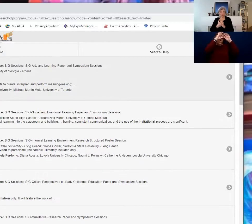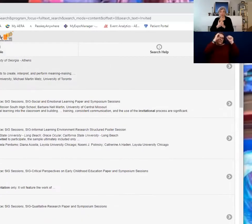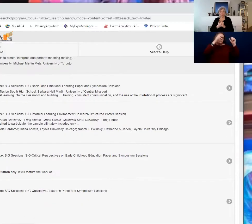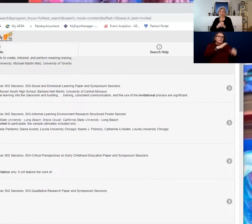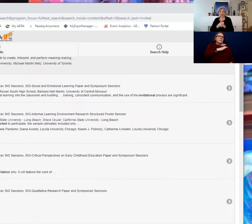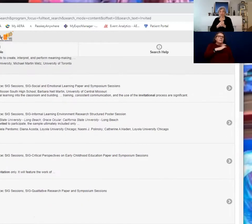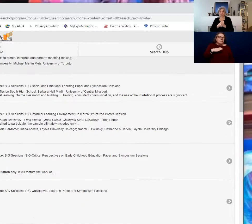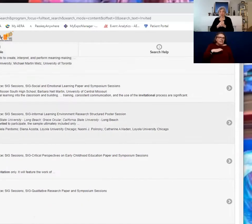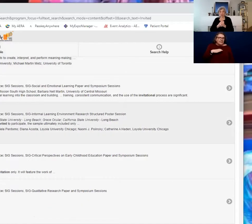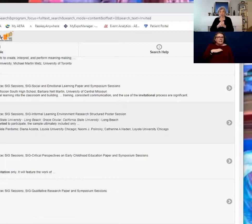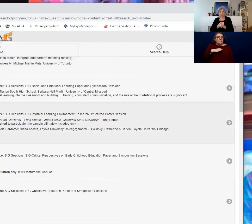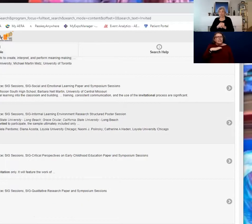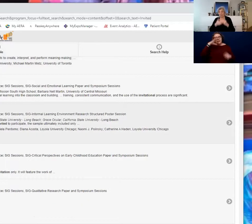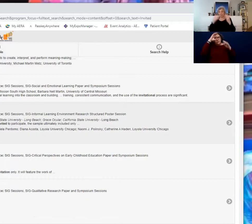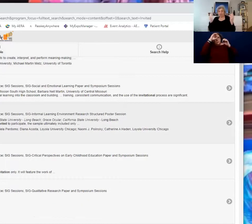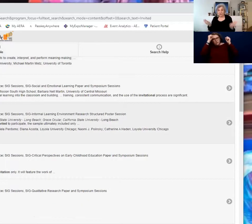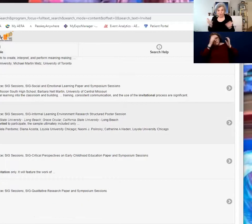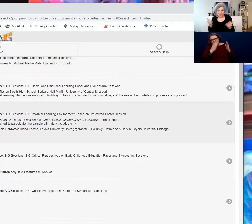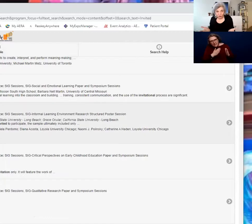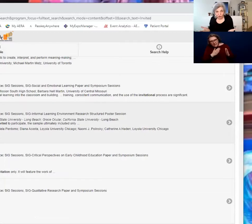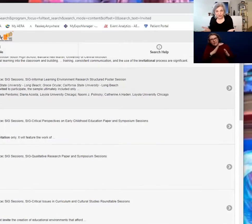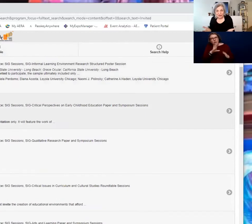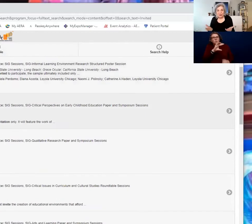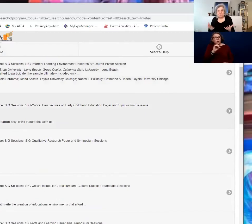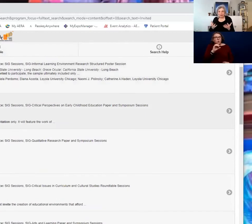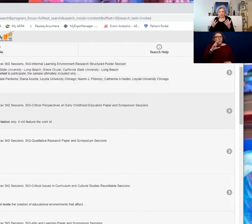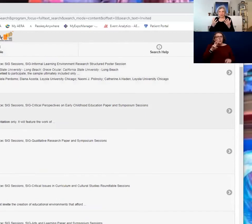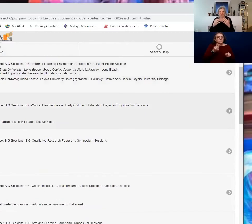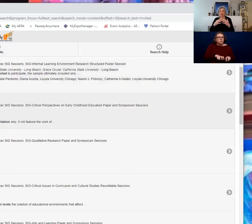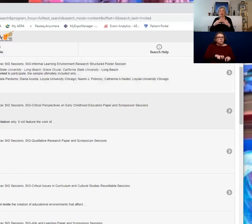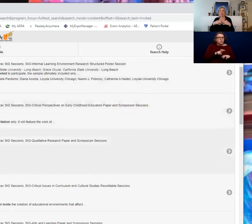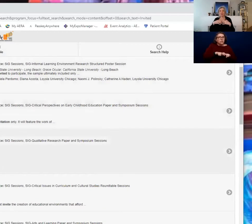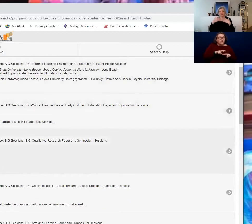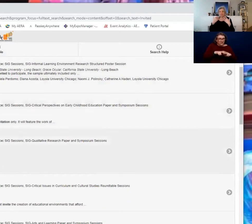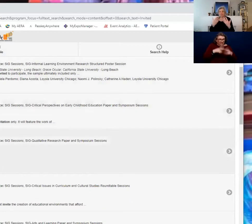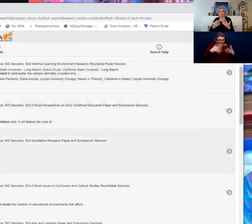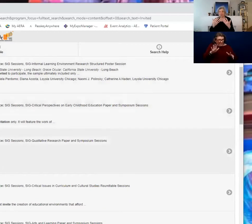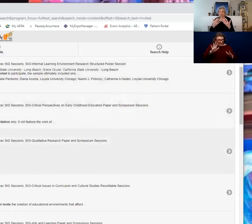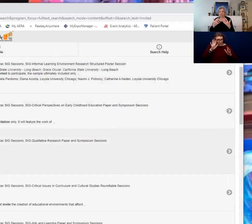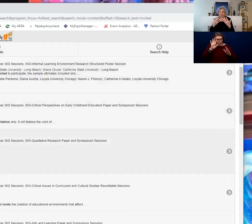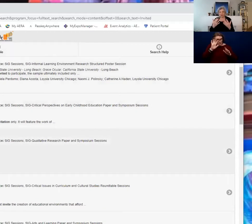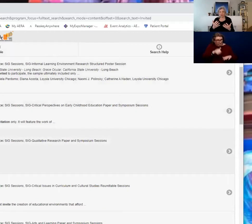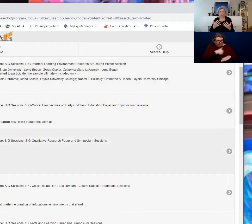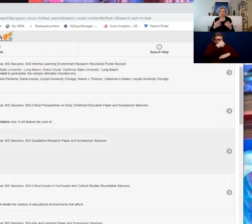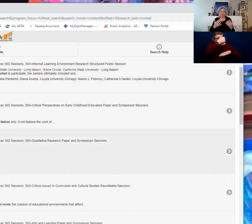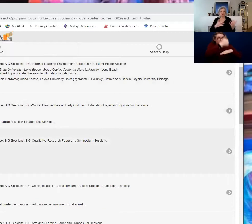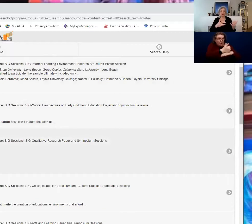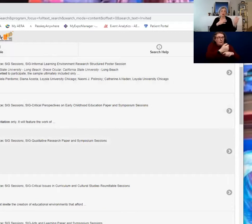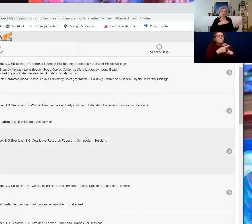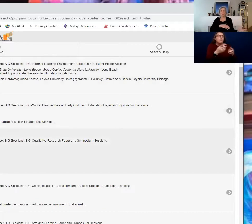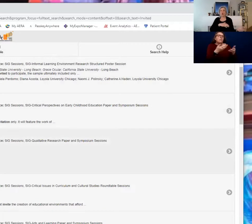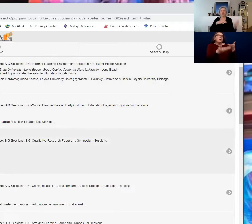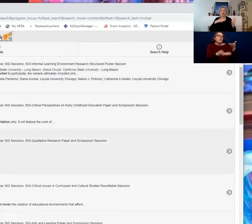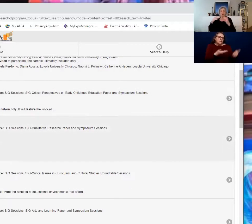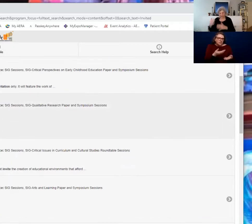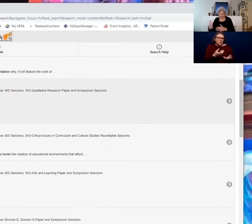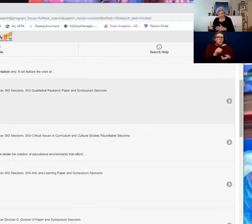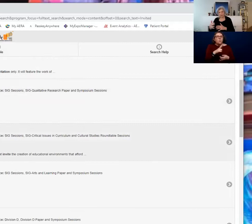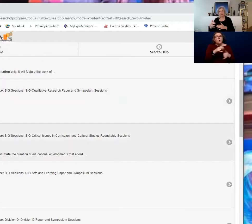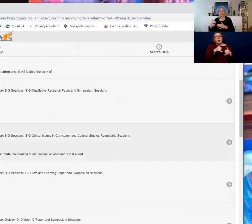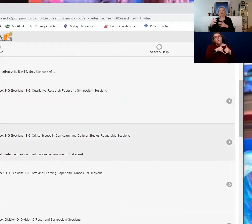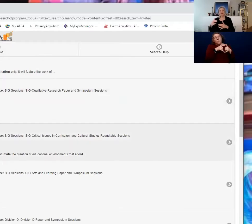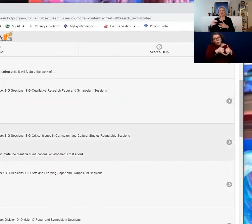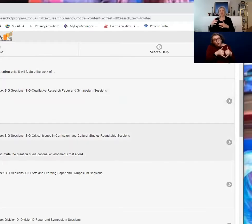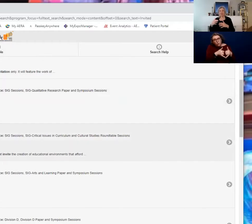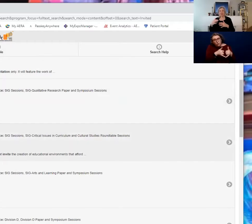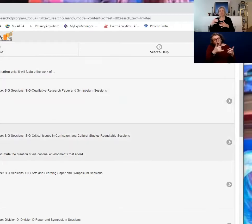President and Co-Chairs have invented them all, but they are invitational sessions or award winners.